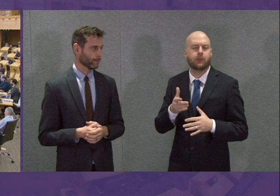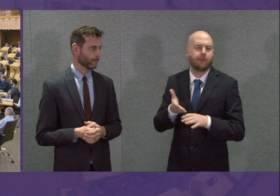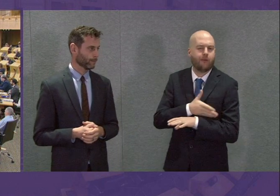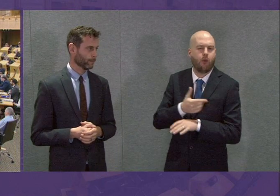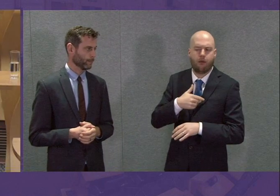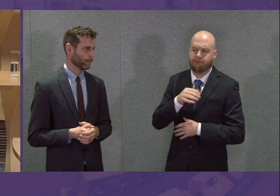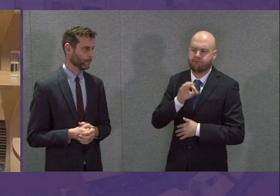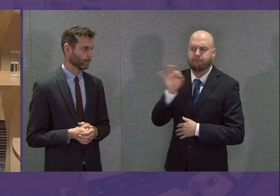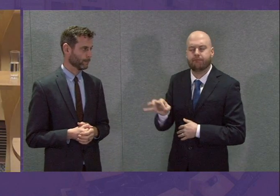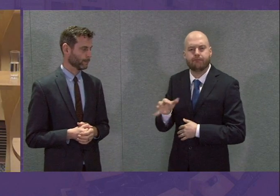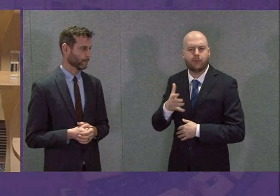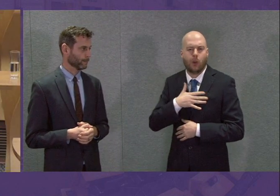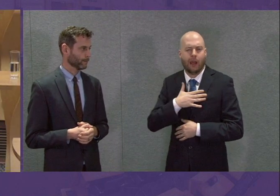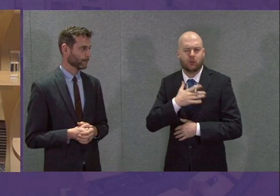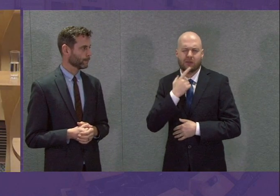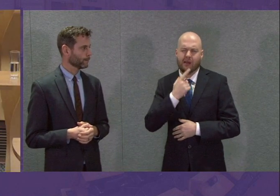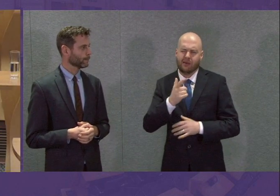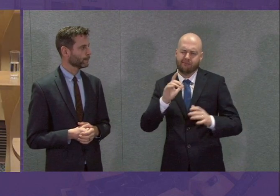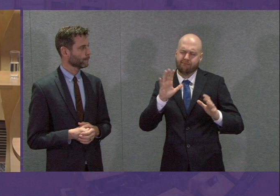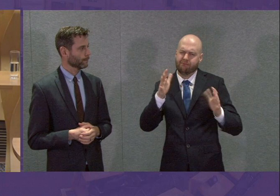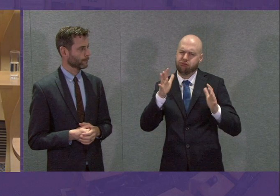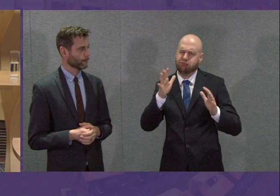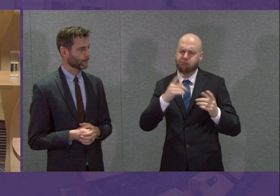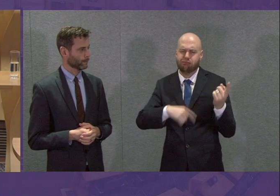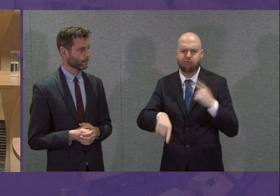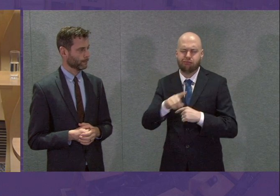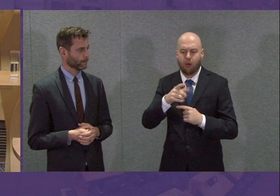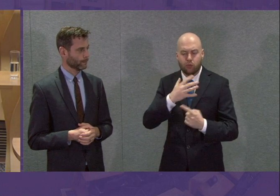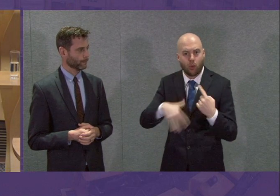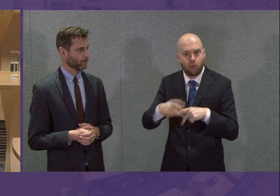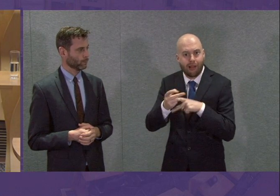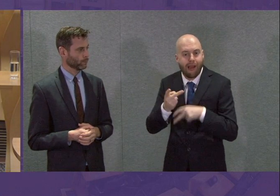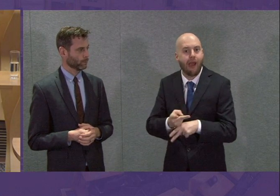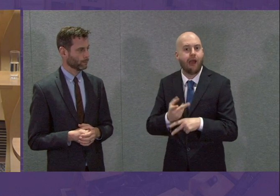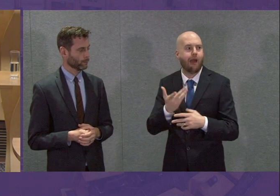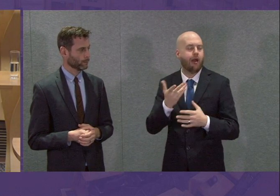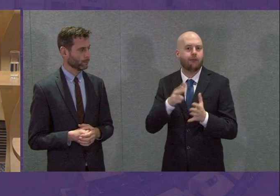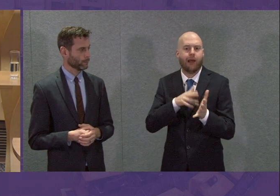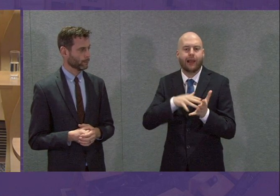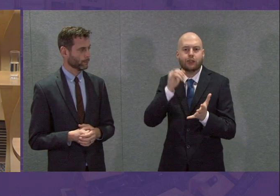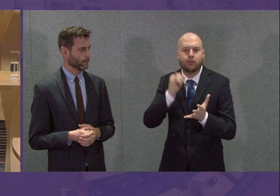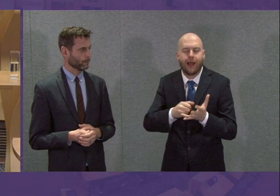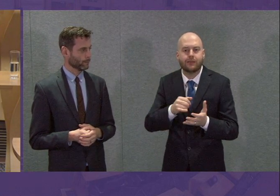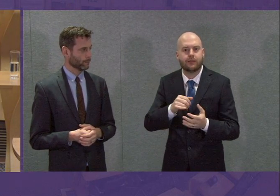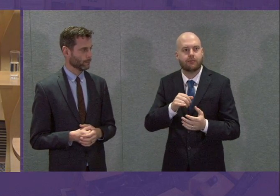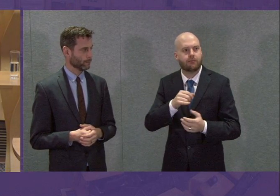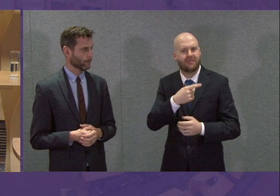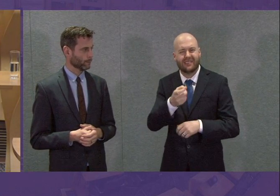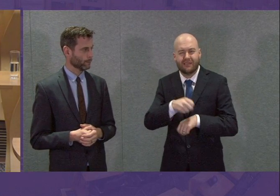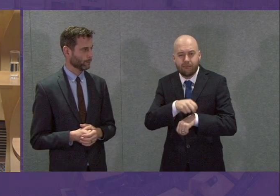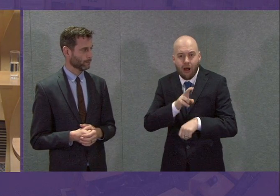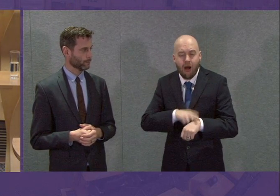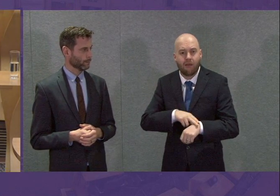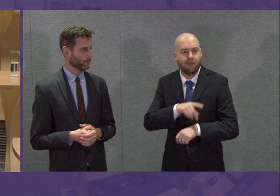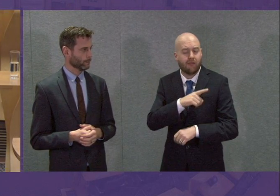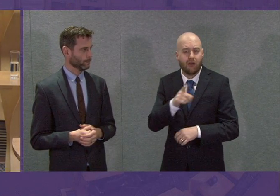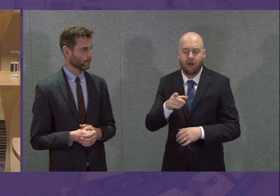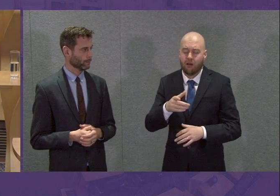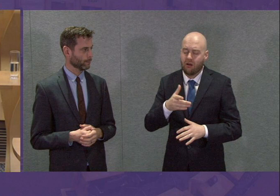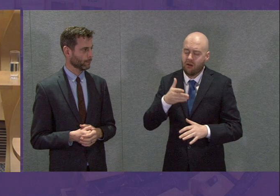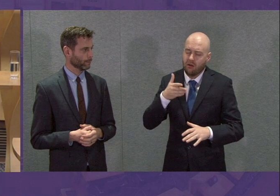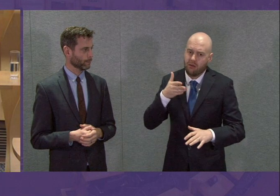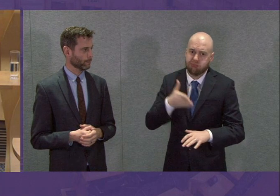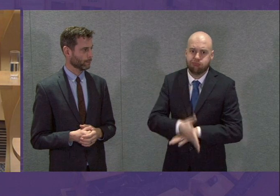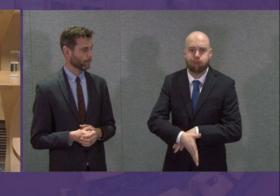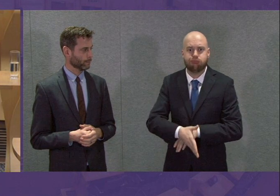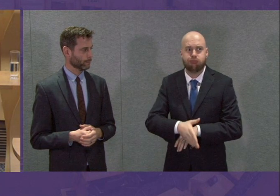care and NHS staff who are working tirelessly under some of the most challenging conditions we have ever